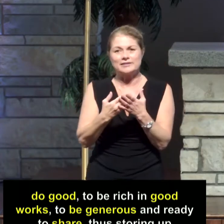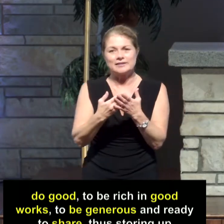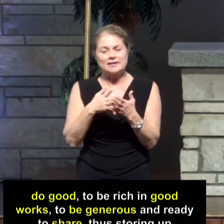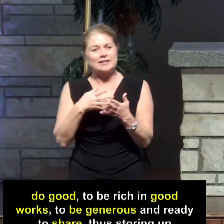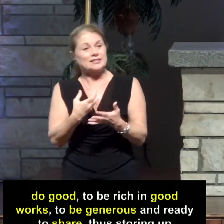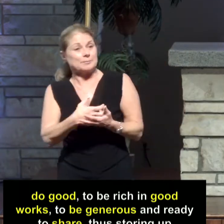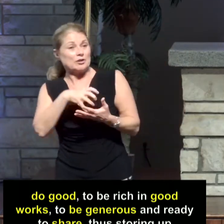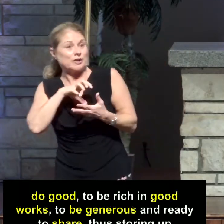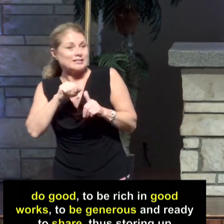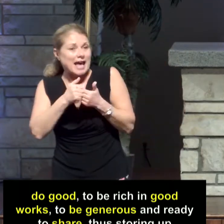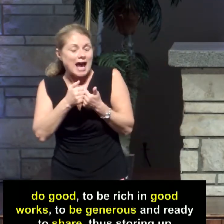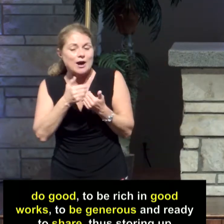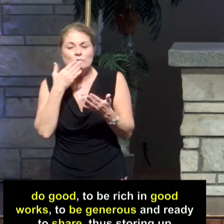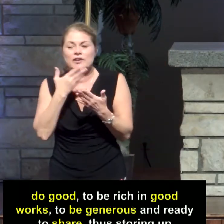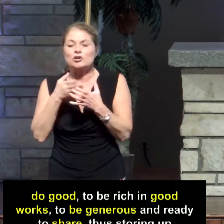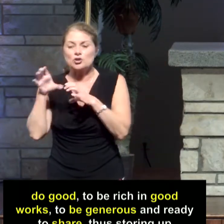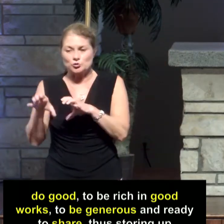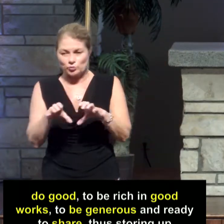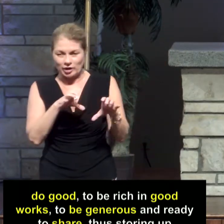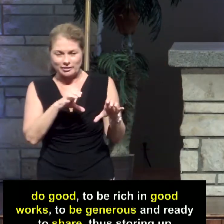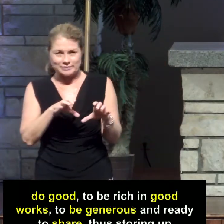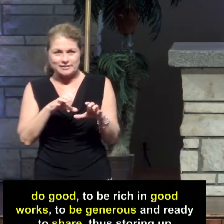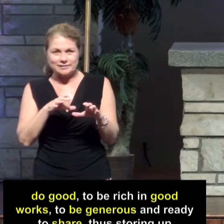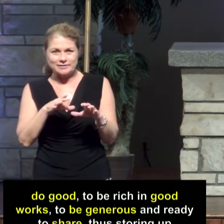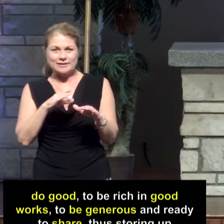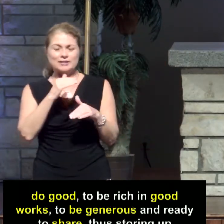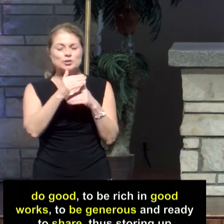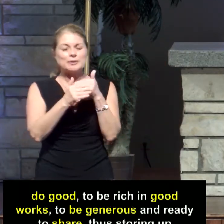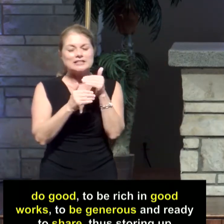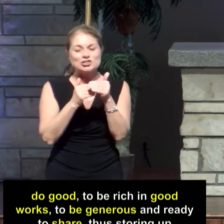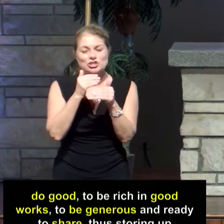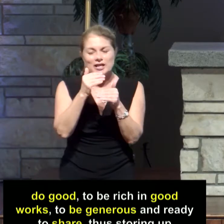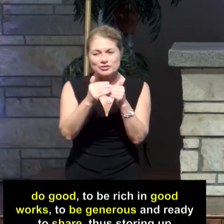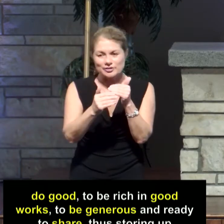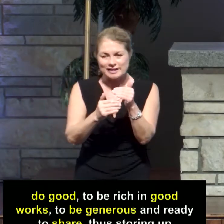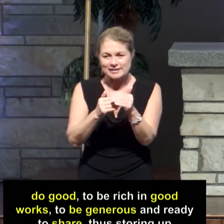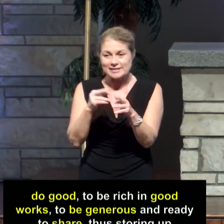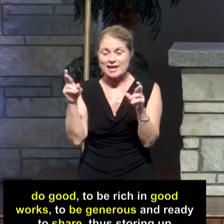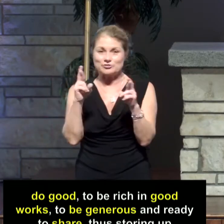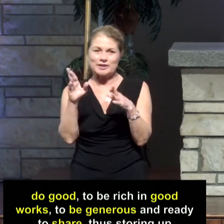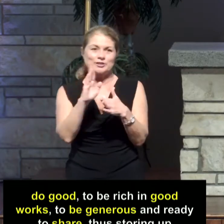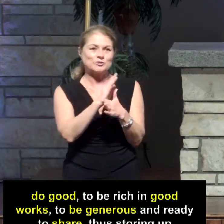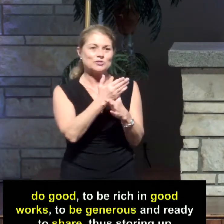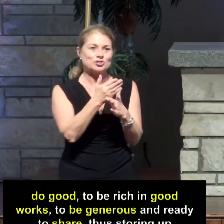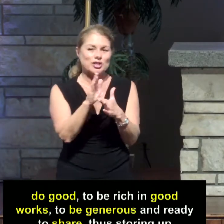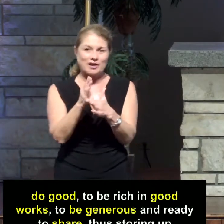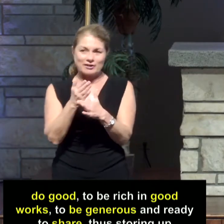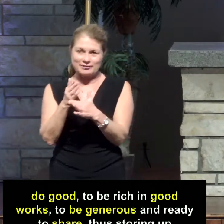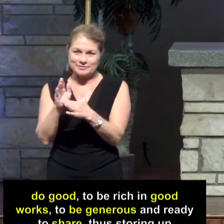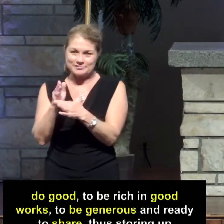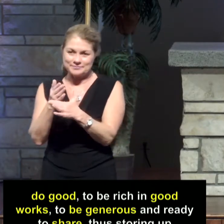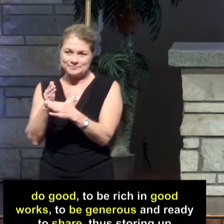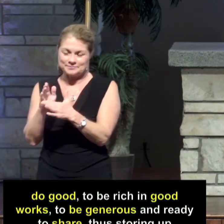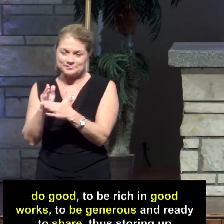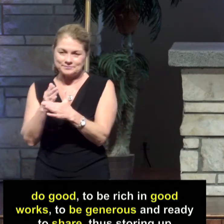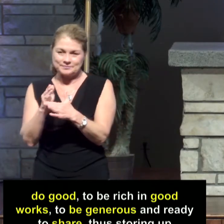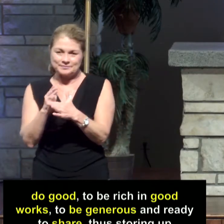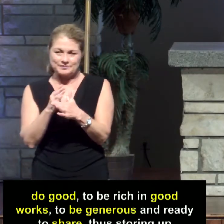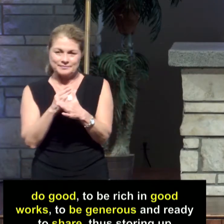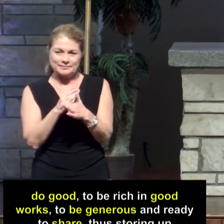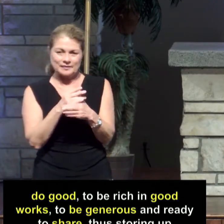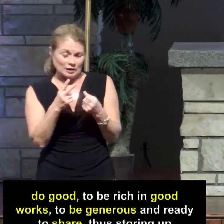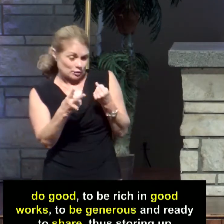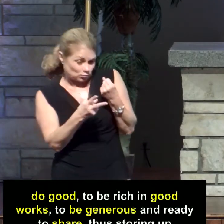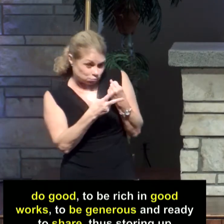good works. To be generous and ready to share. Thus storing up